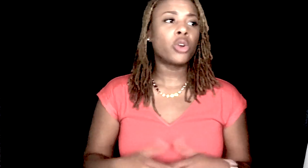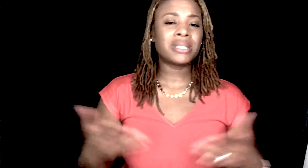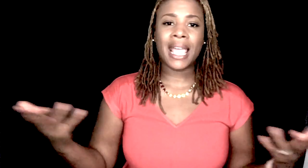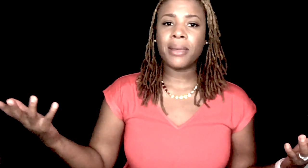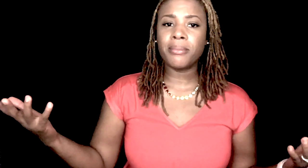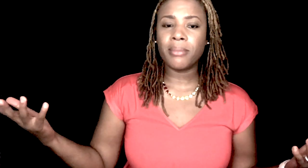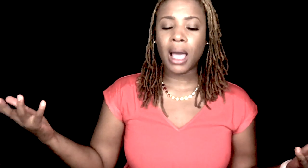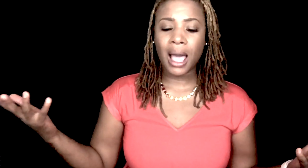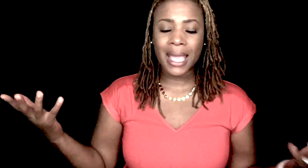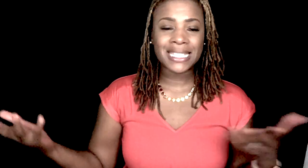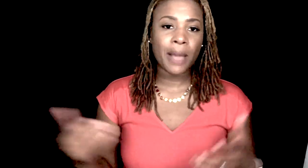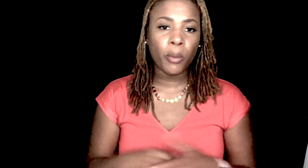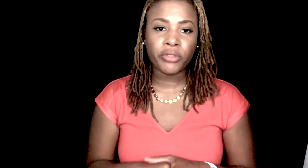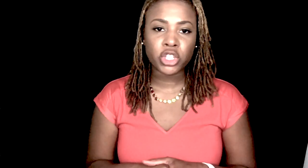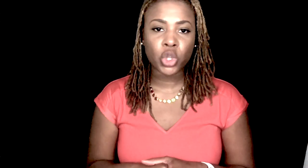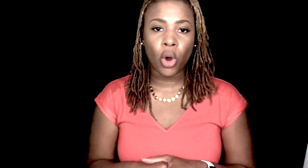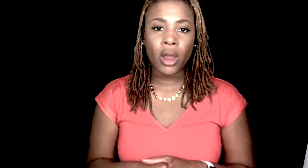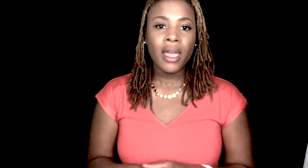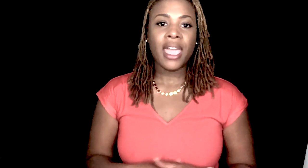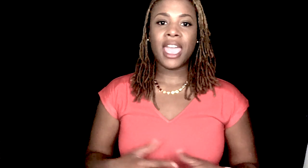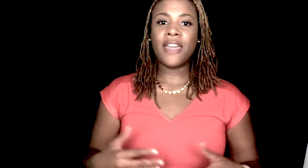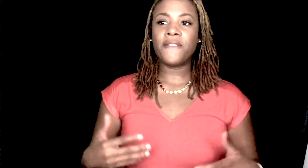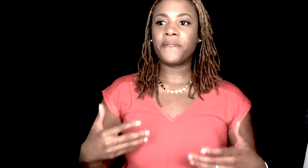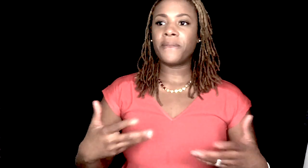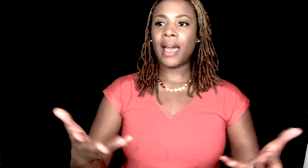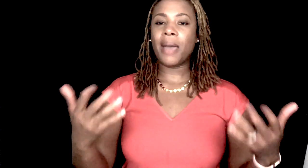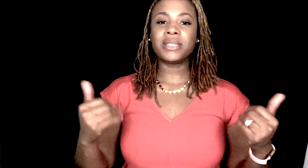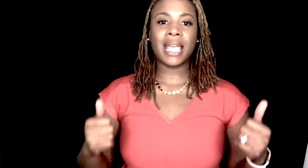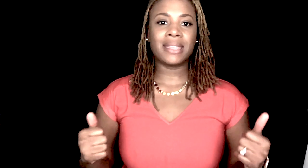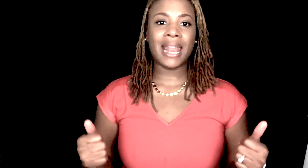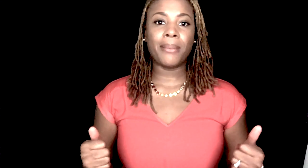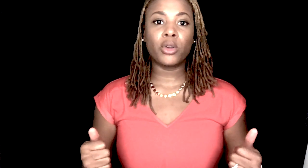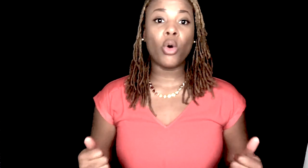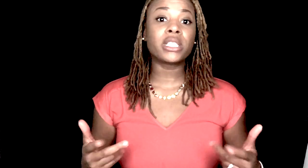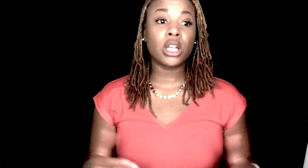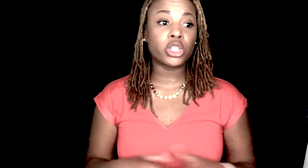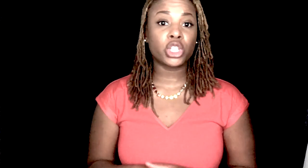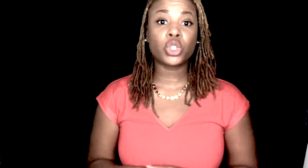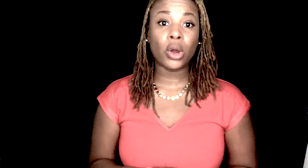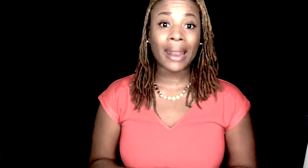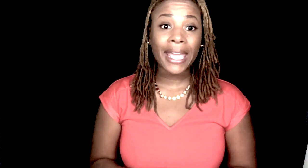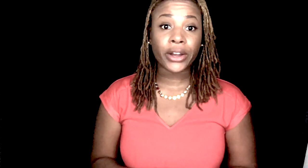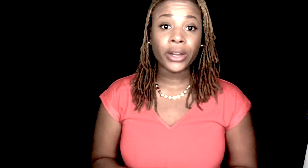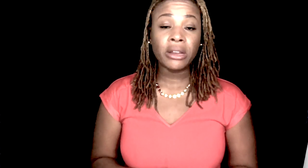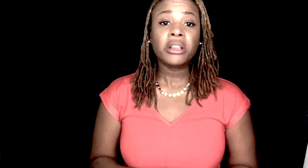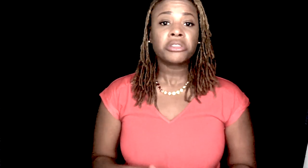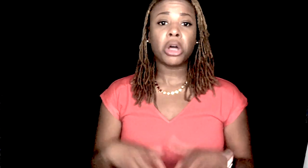same example with the store. If I'm saying that I'm going to go to the store later. So,